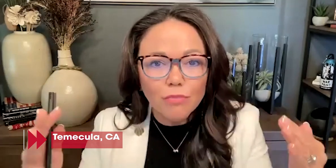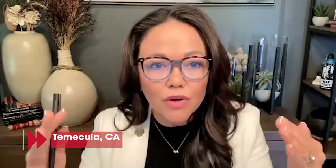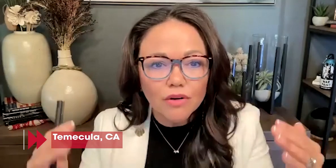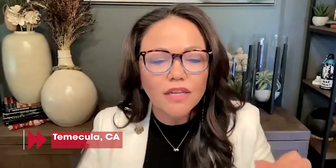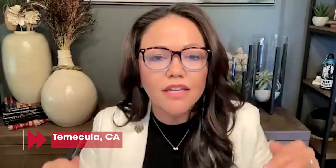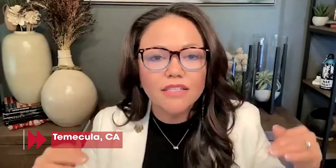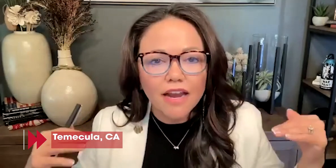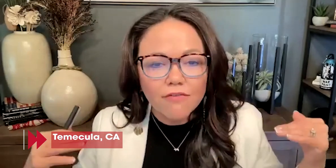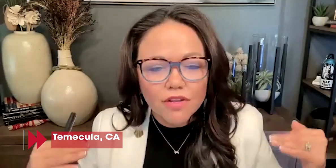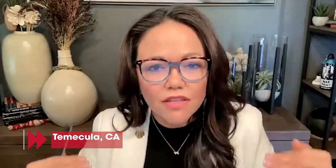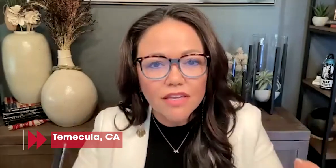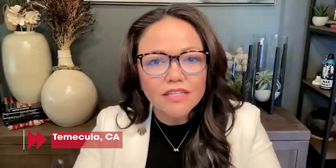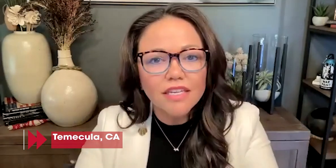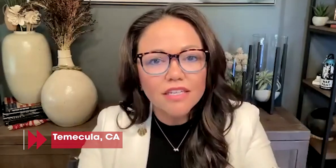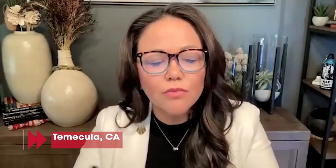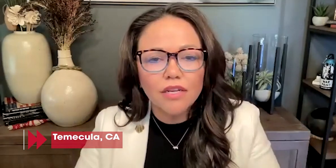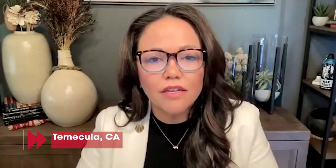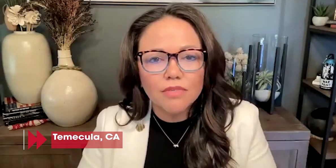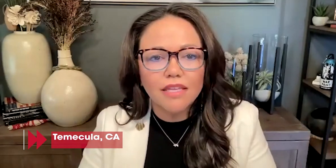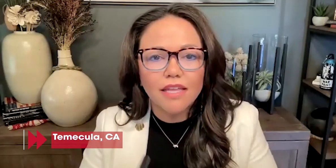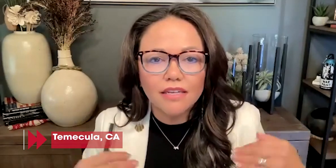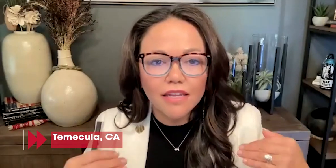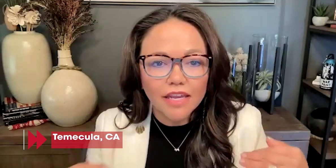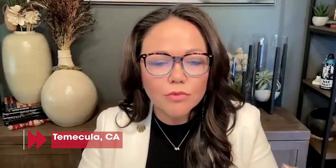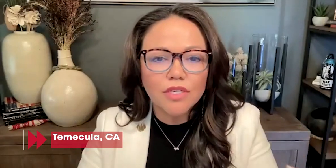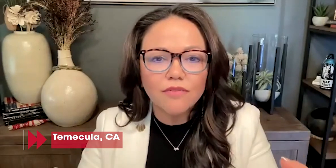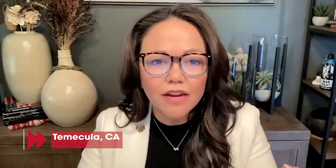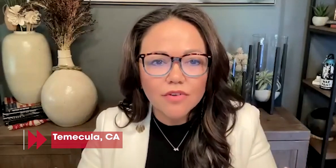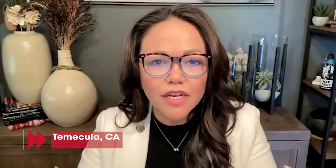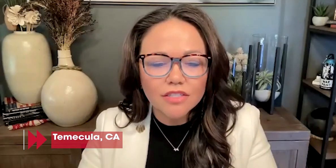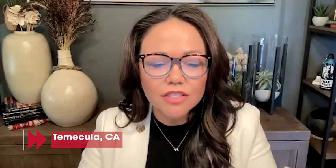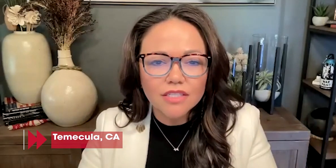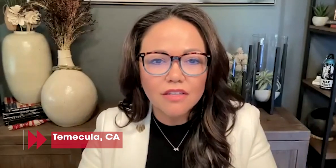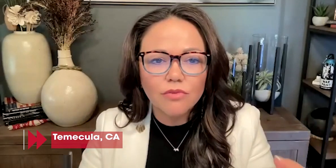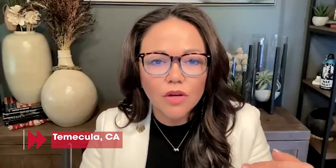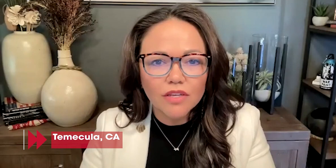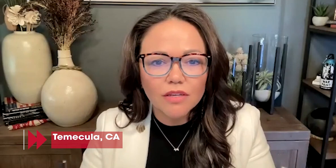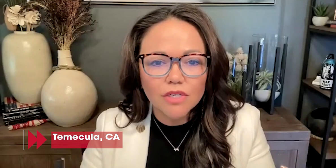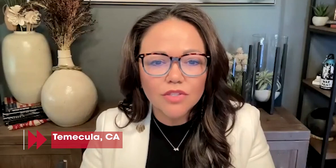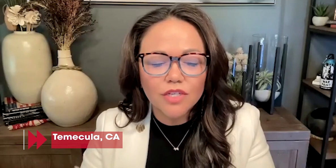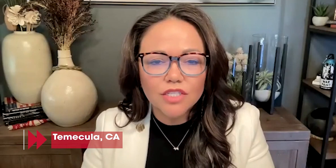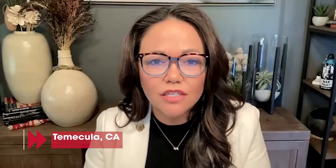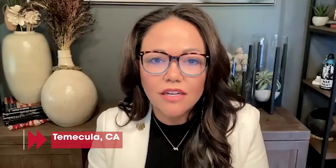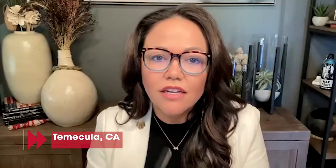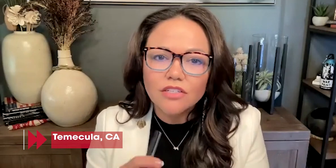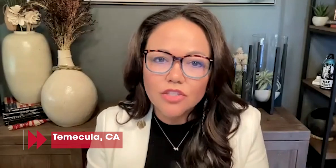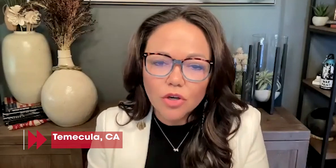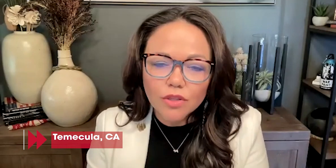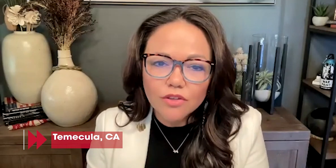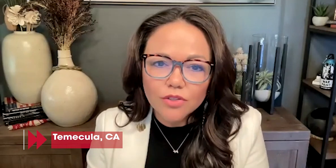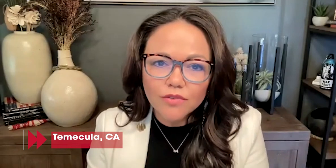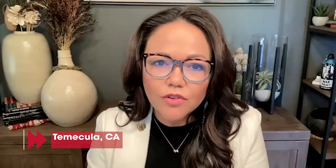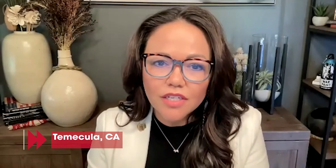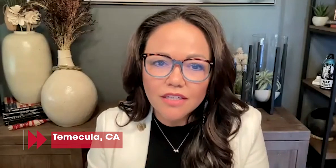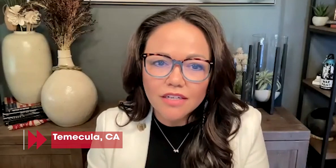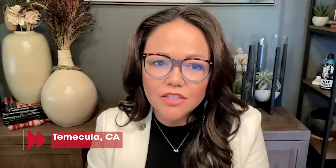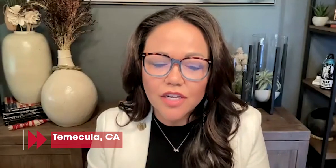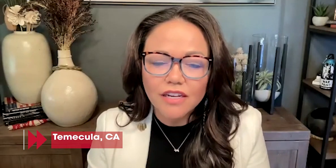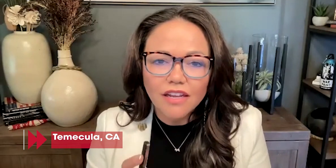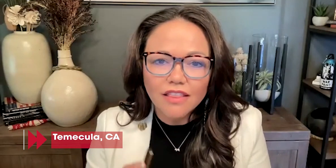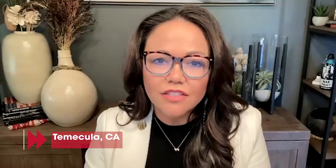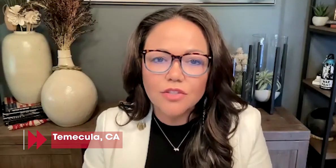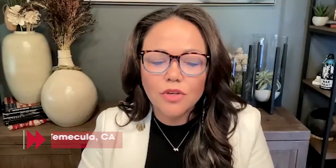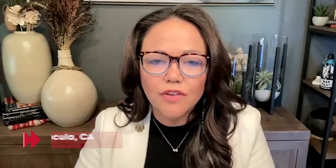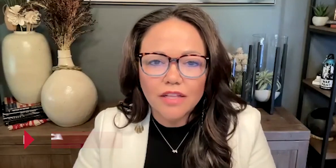of the topper. It's everything that it takes running up to that. The engagement of every agency throughout the administration to show what they're doing for Indian